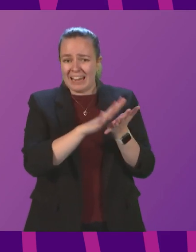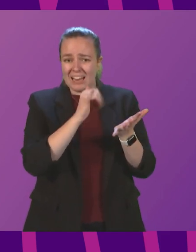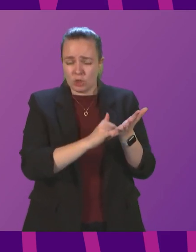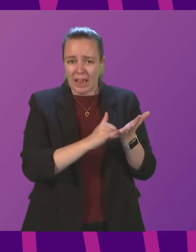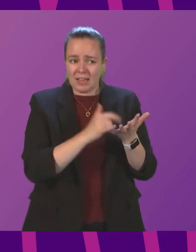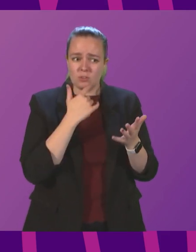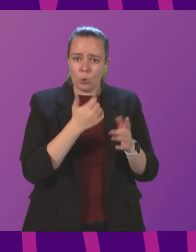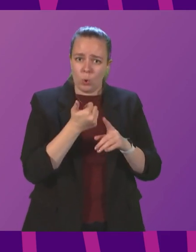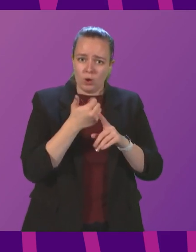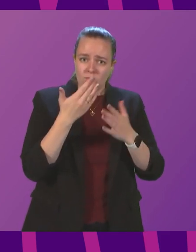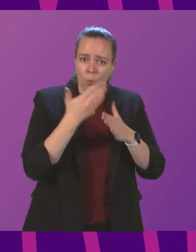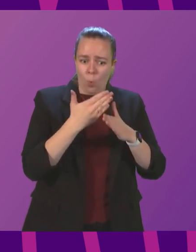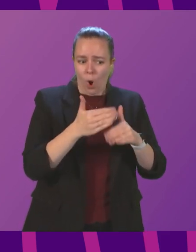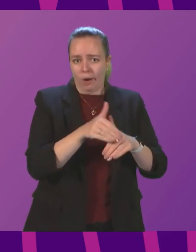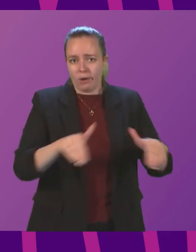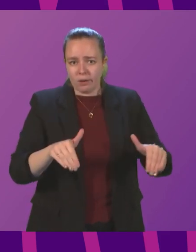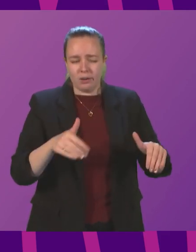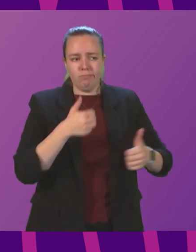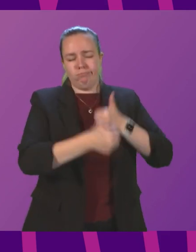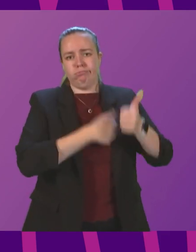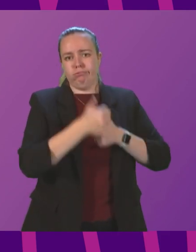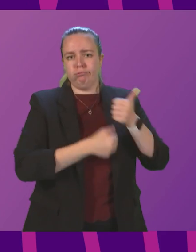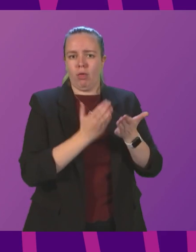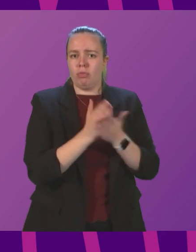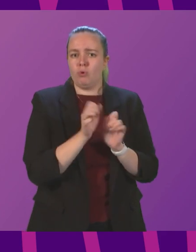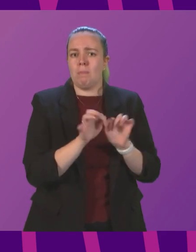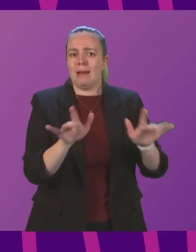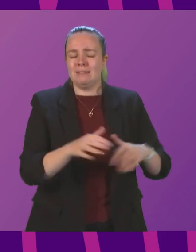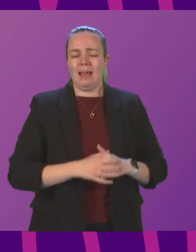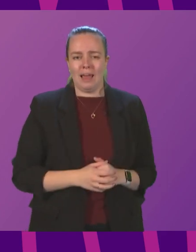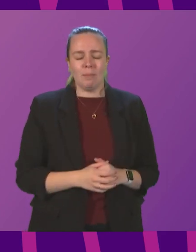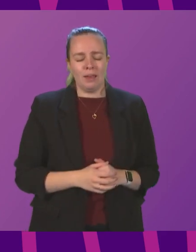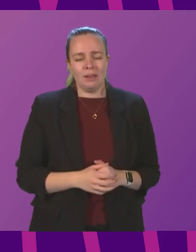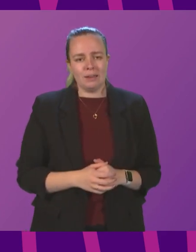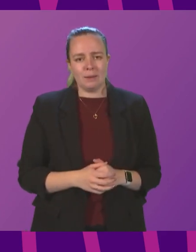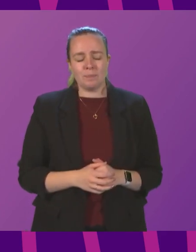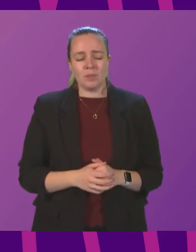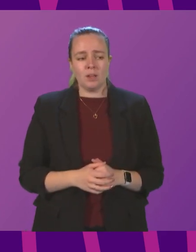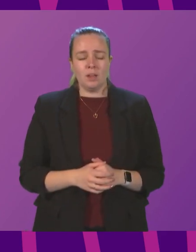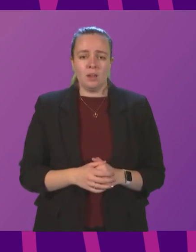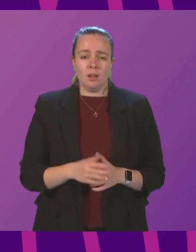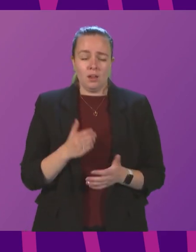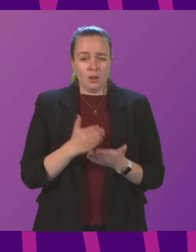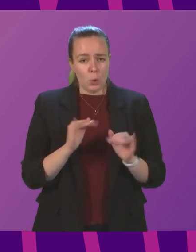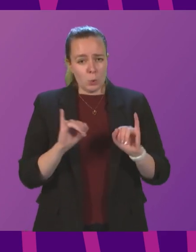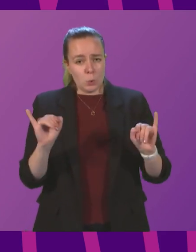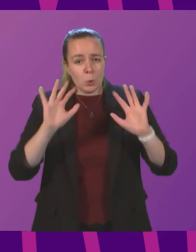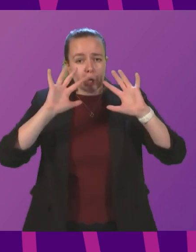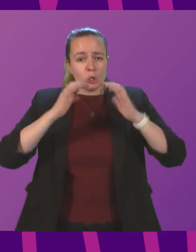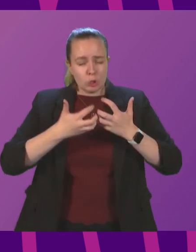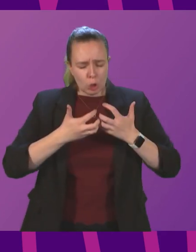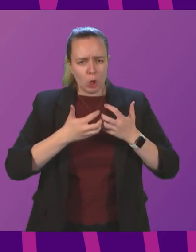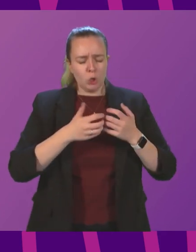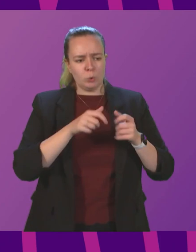of battling this pandemic? It will be of significant concern to all of those